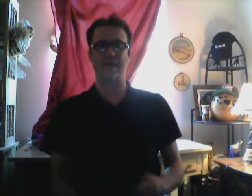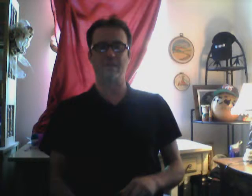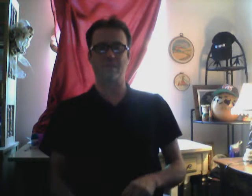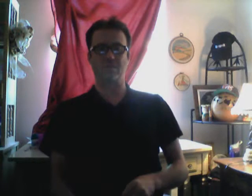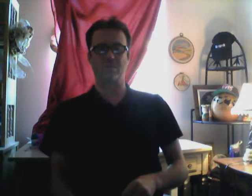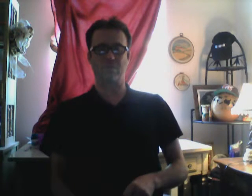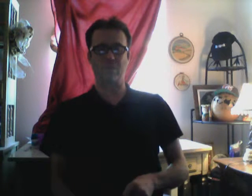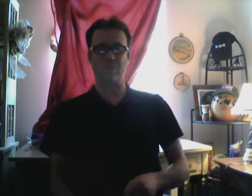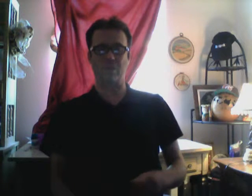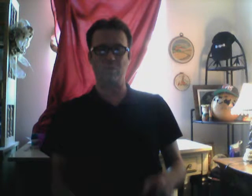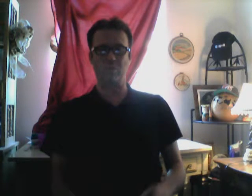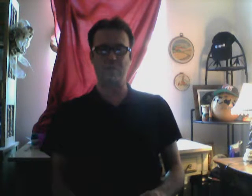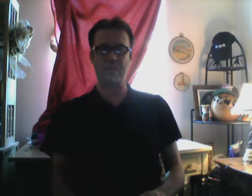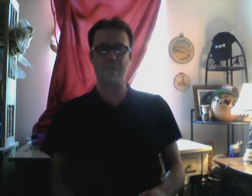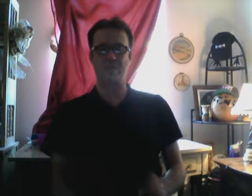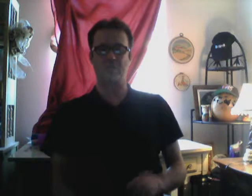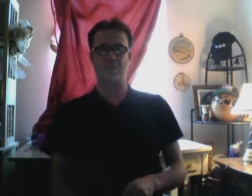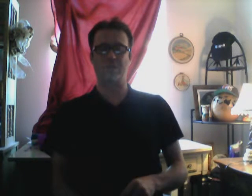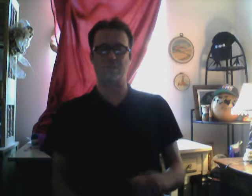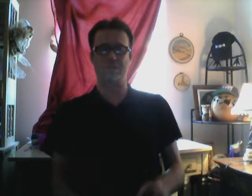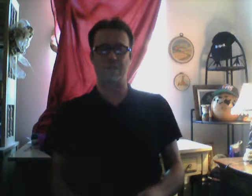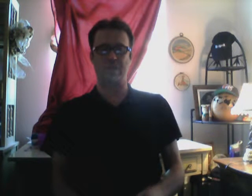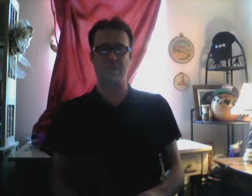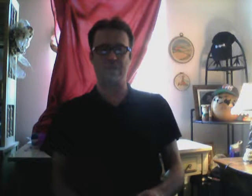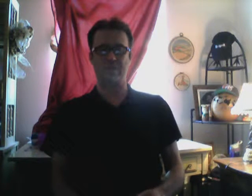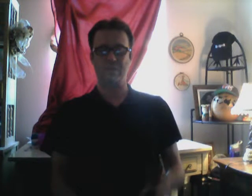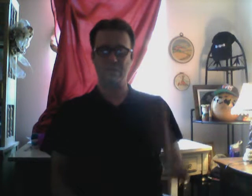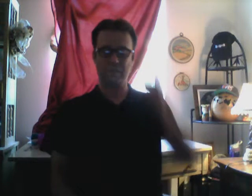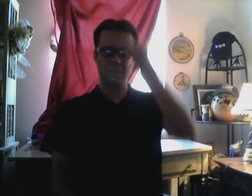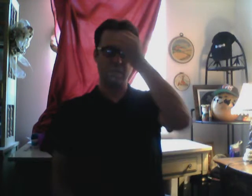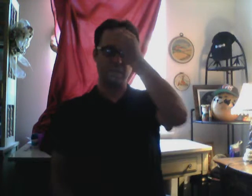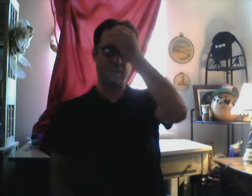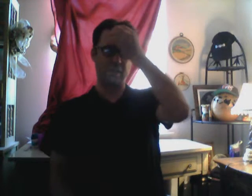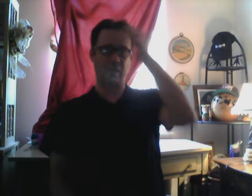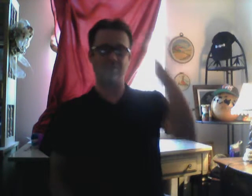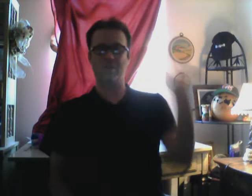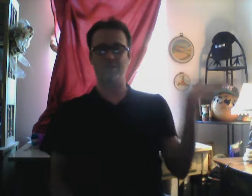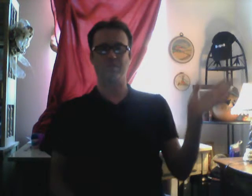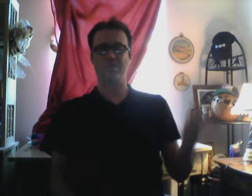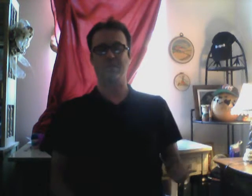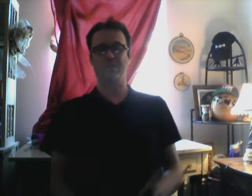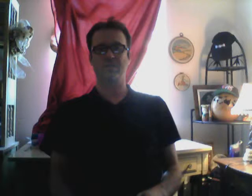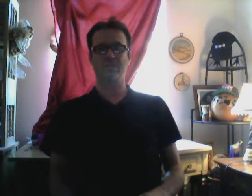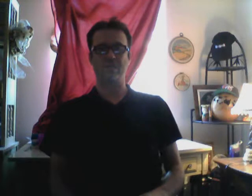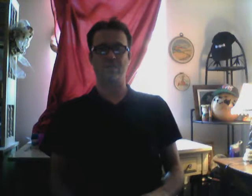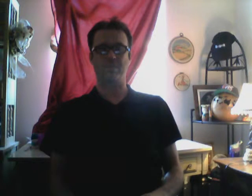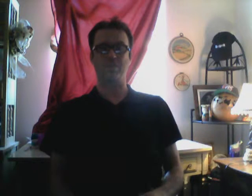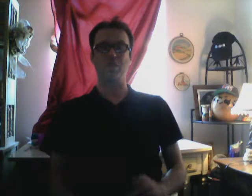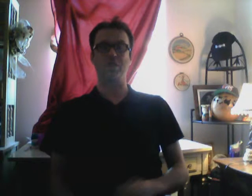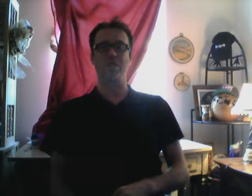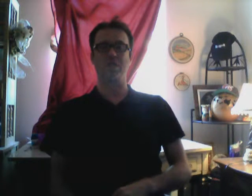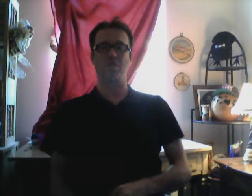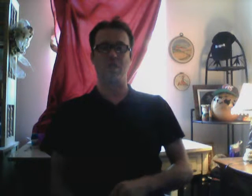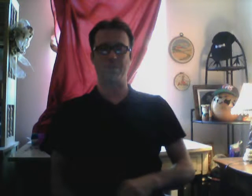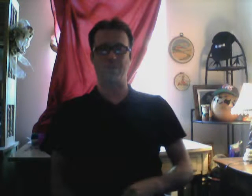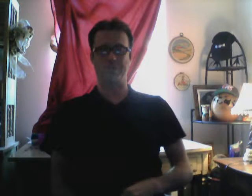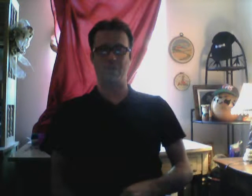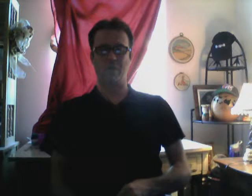convert to real global good cash with the St. Louis 9 bank. And also. fetch them. I fetch them. Grand Theft Auto.